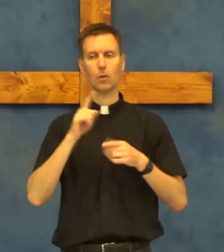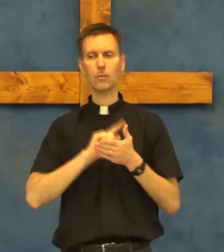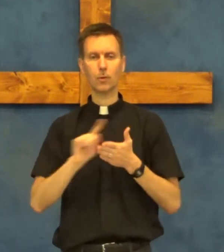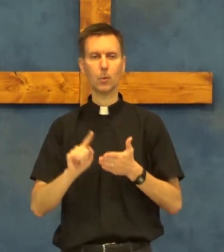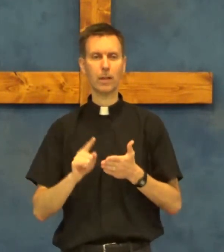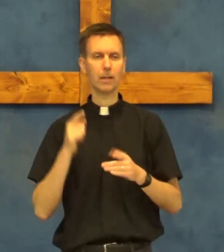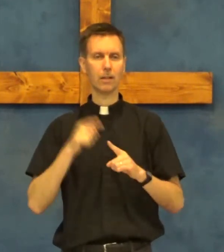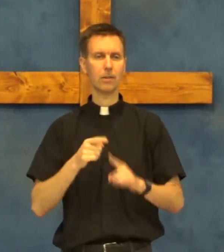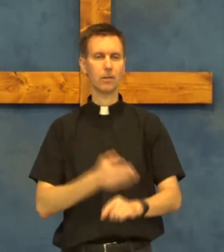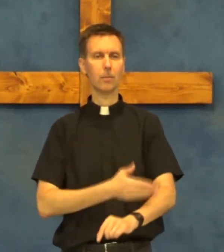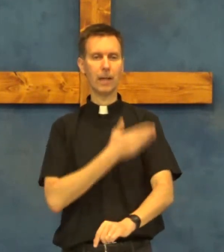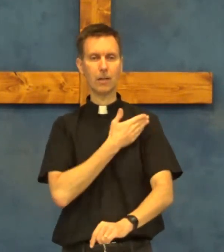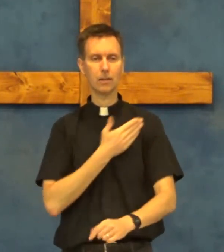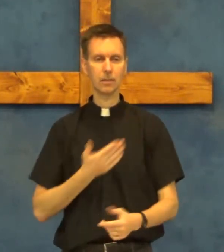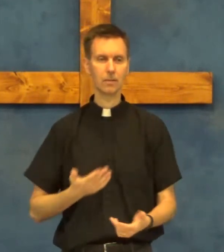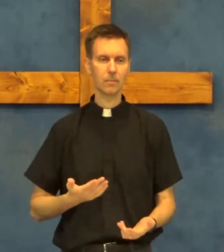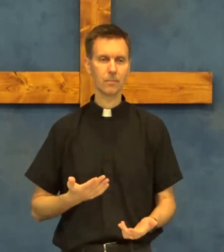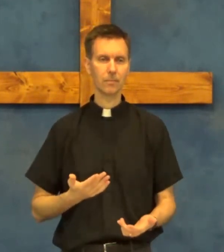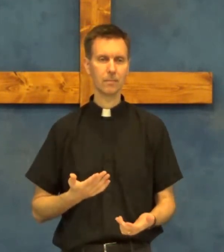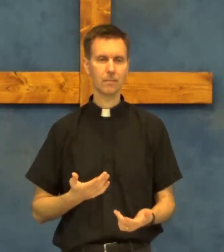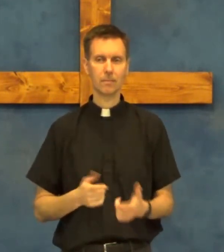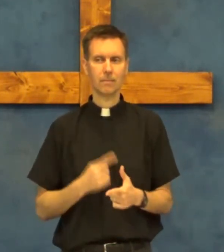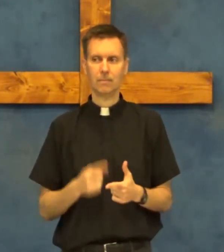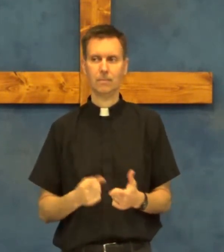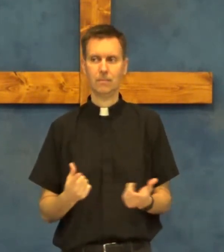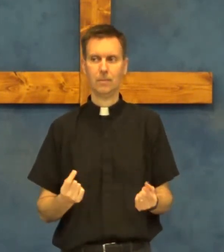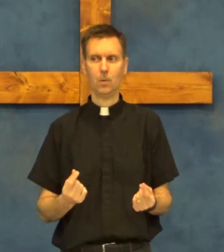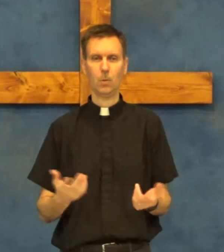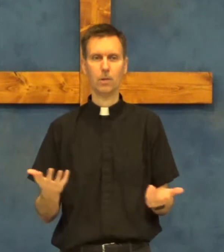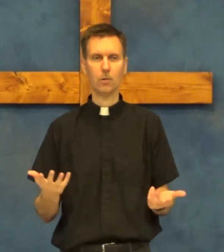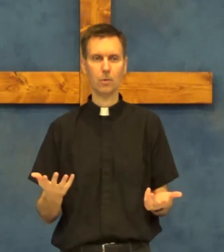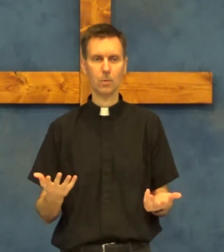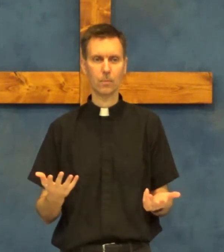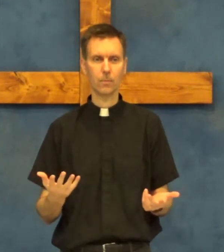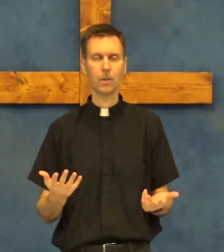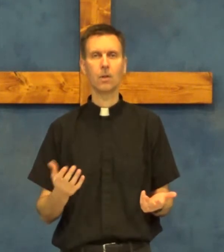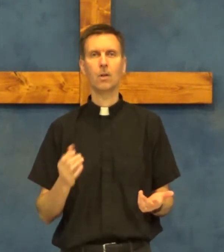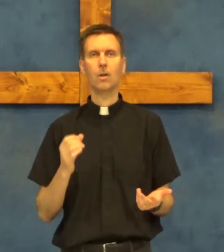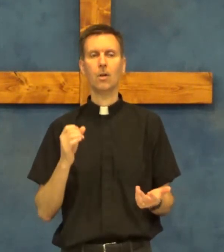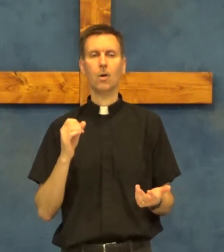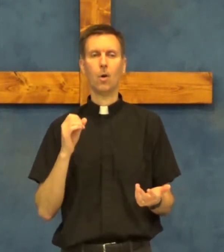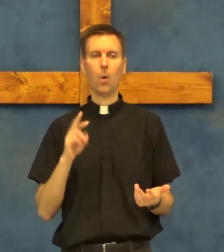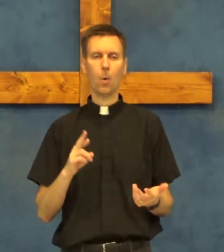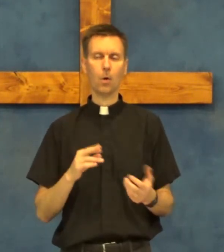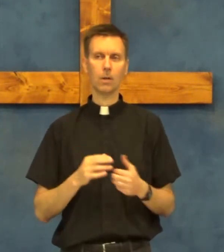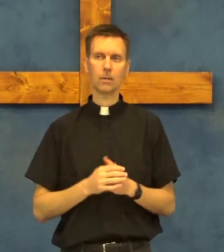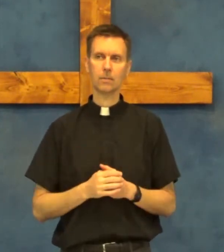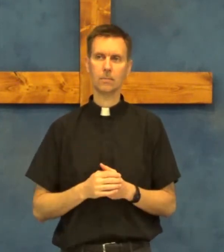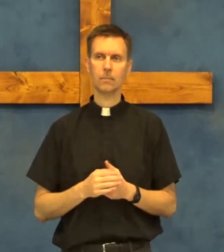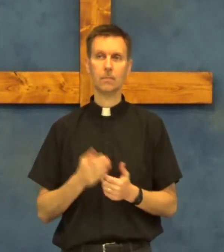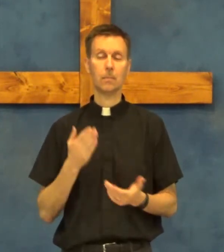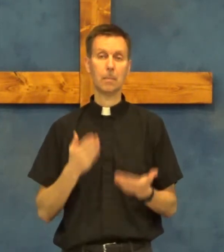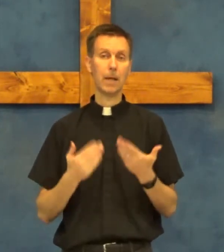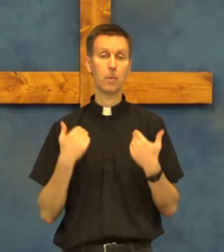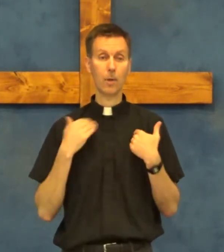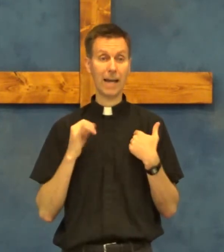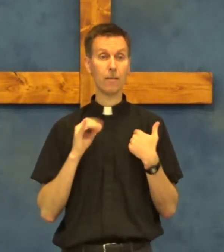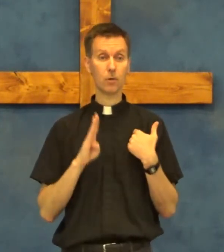hold for a week until you're better then what do you do or maybe you have a